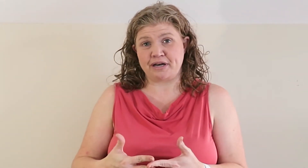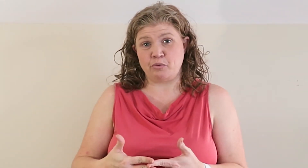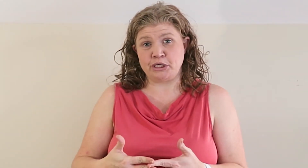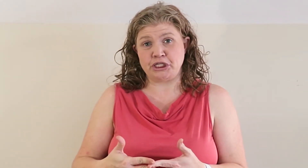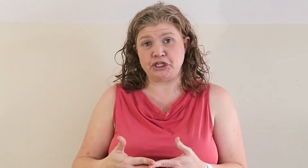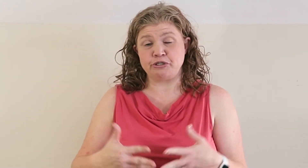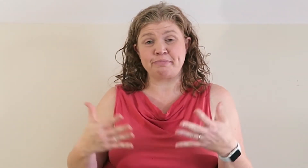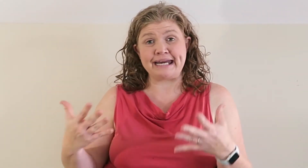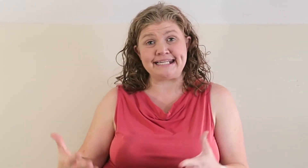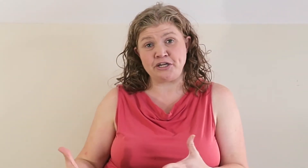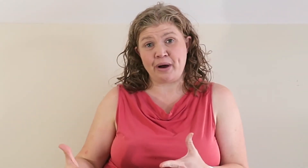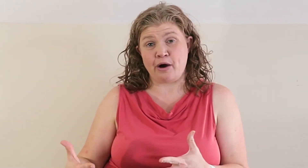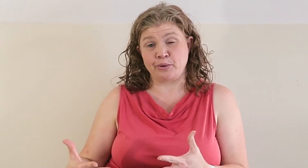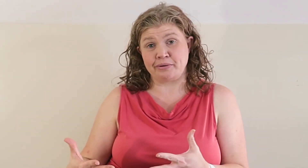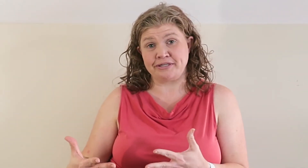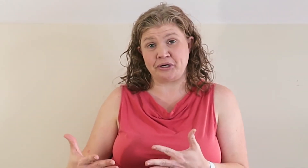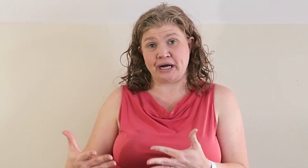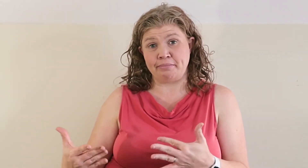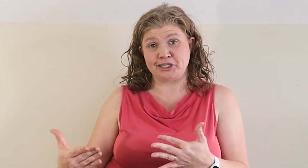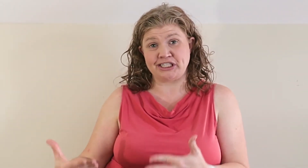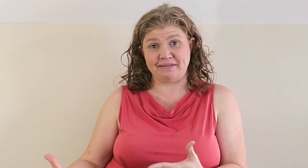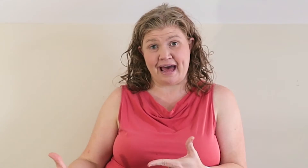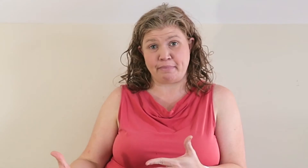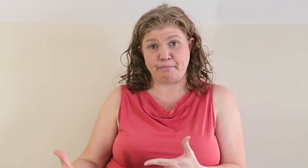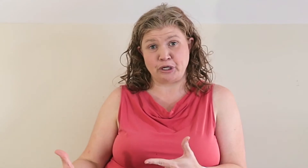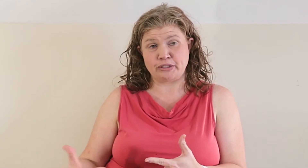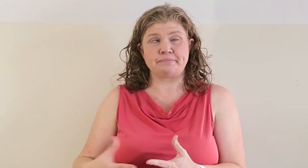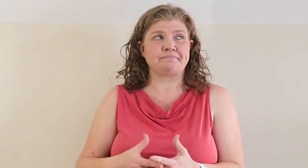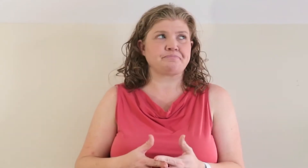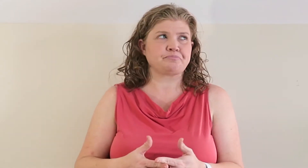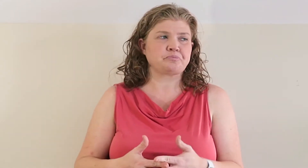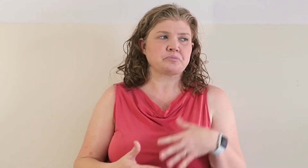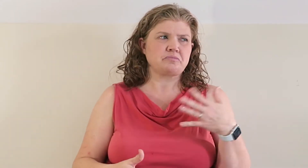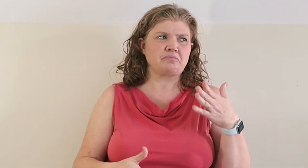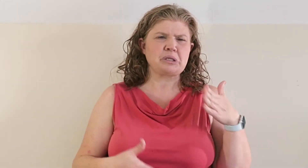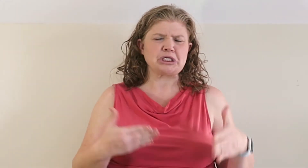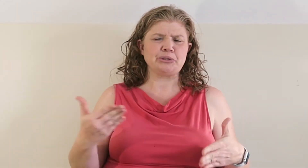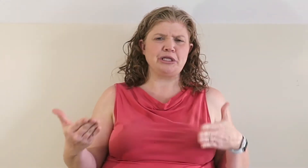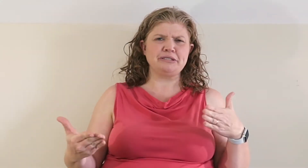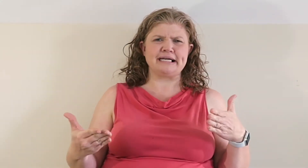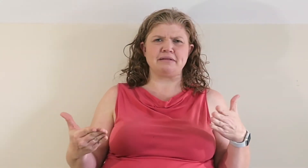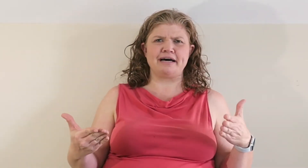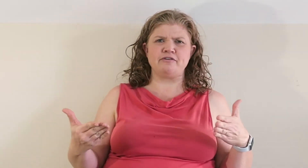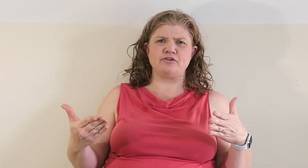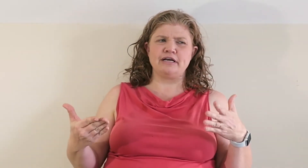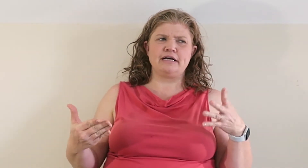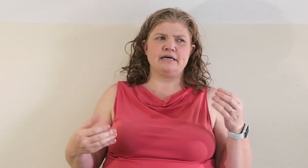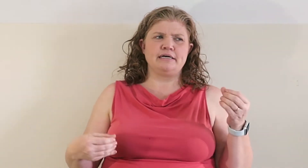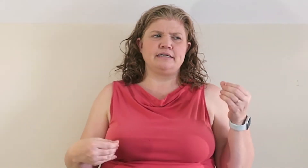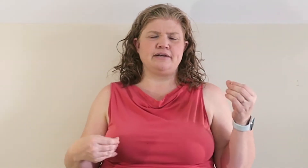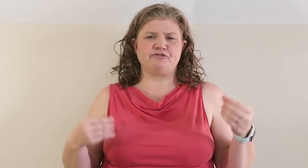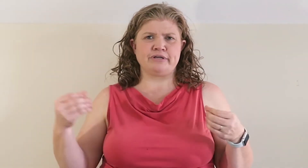that I wanted to use but I didn't know how we were going to accomplish the lab. So I looked at a lot of different